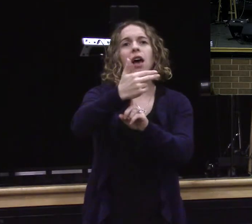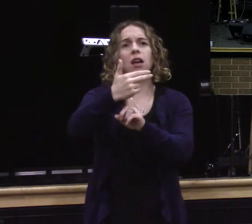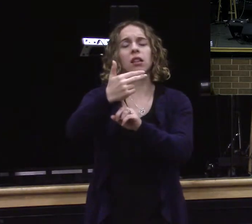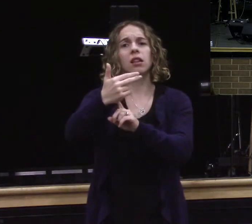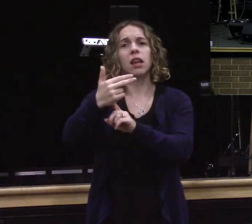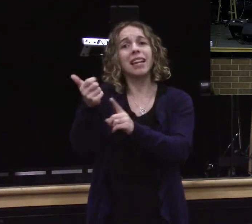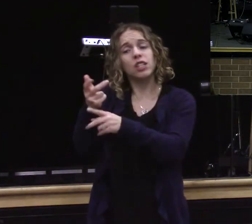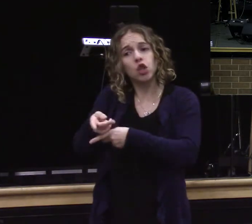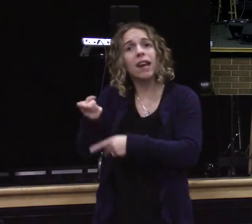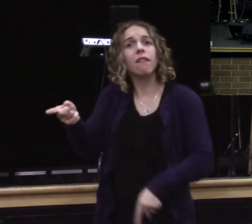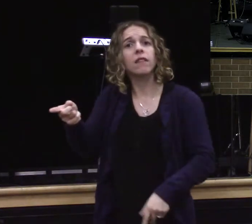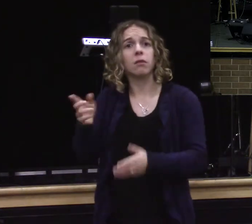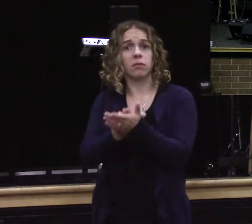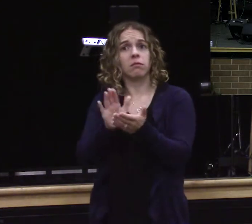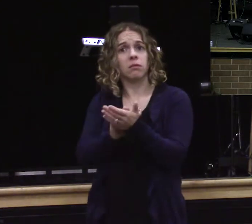applause.